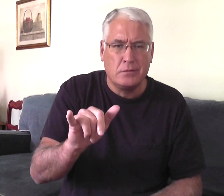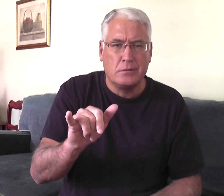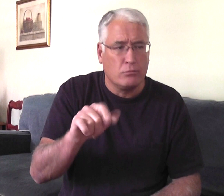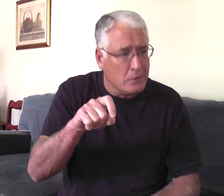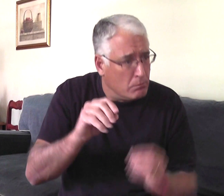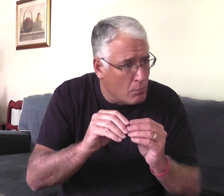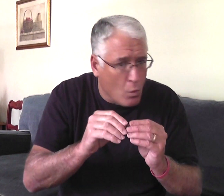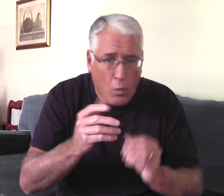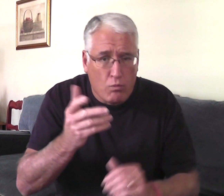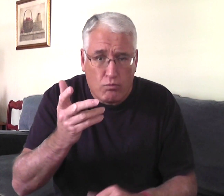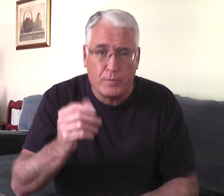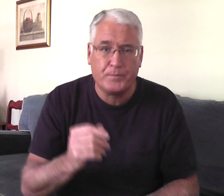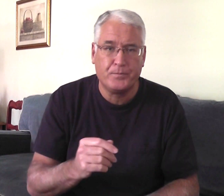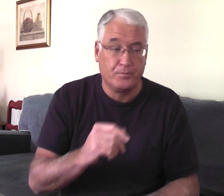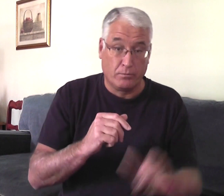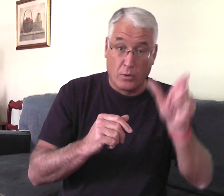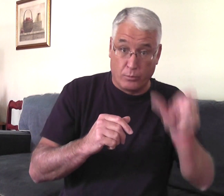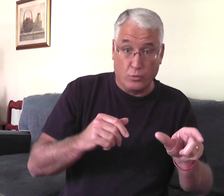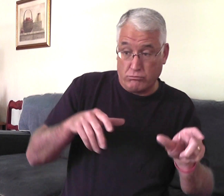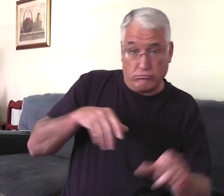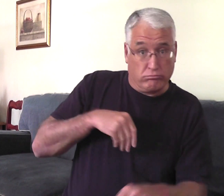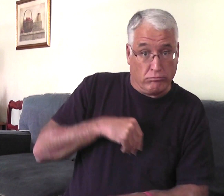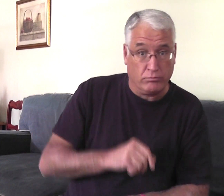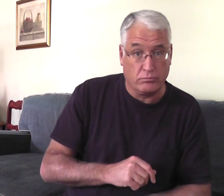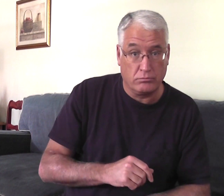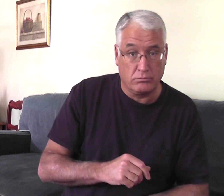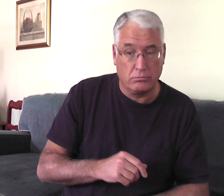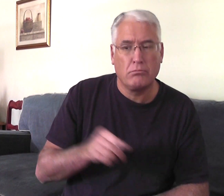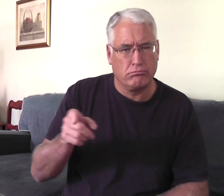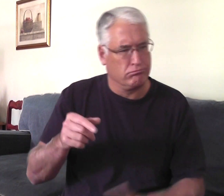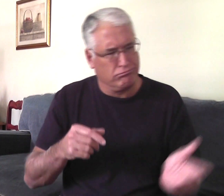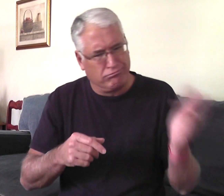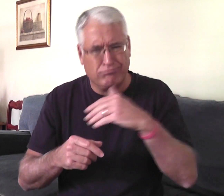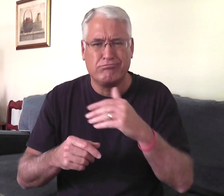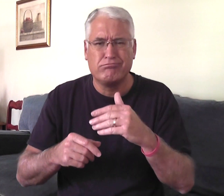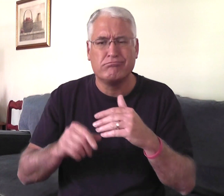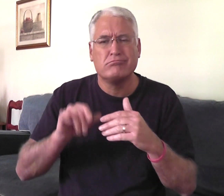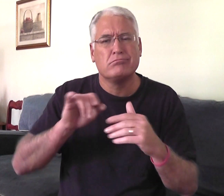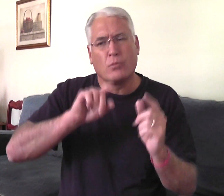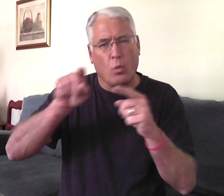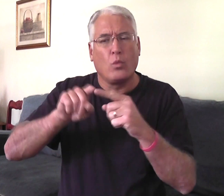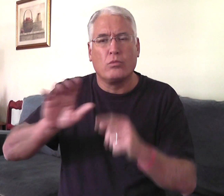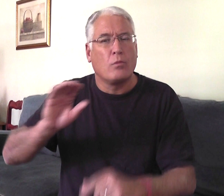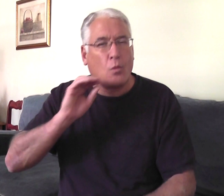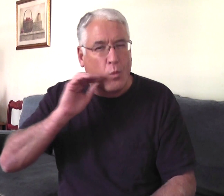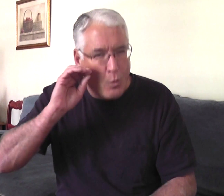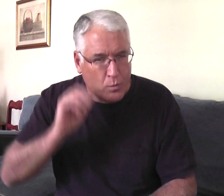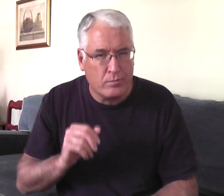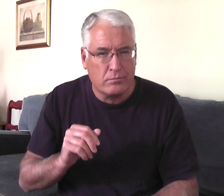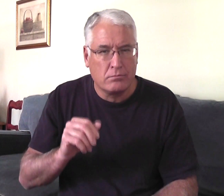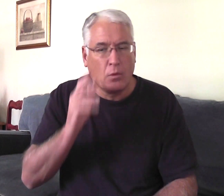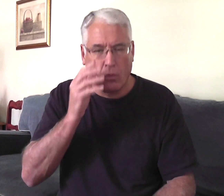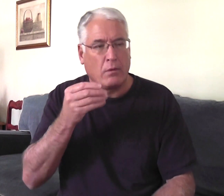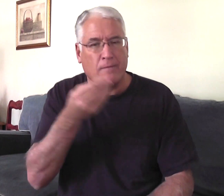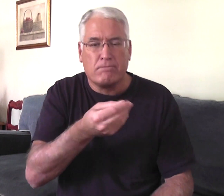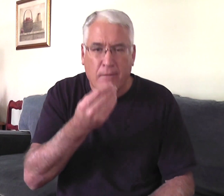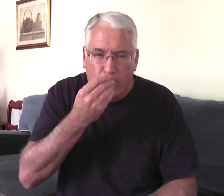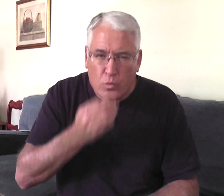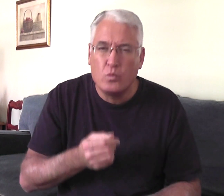water. And that, you know, they'd ask them if they wanted more or whatever. And if they accepted it, that meant that they were welcome to come into their